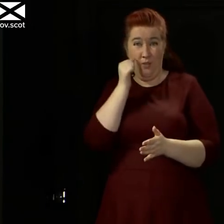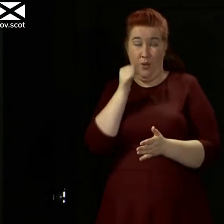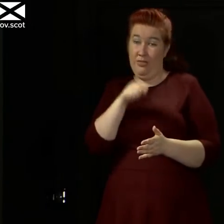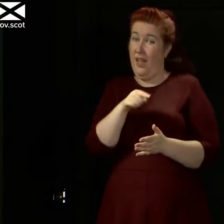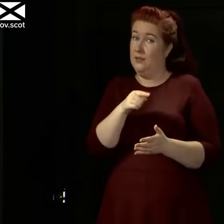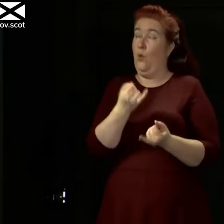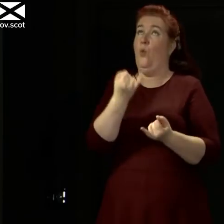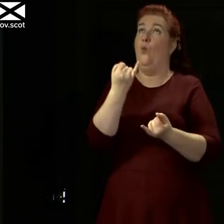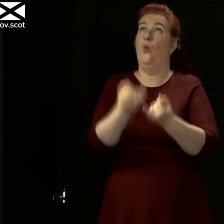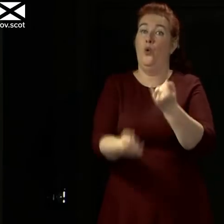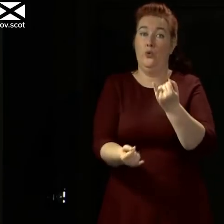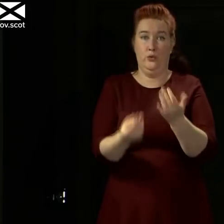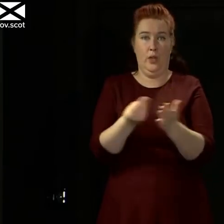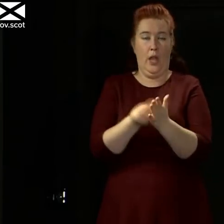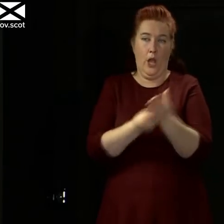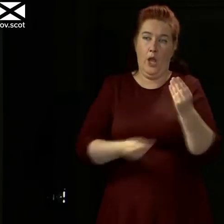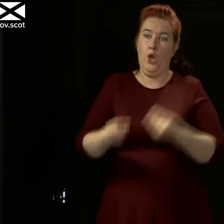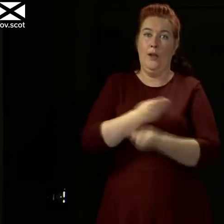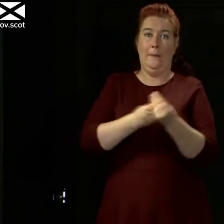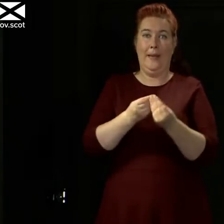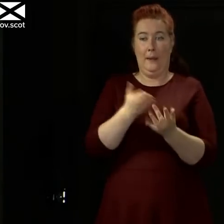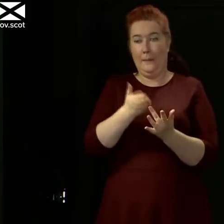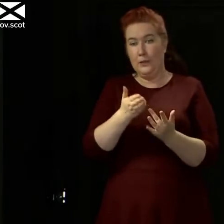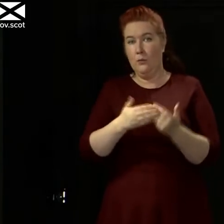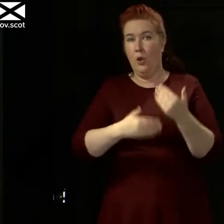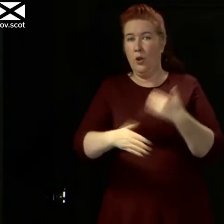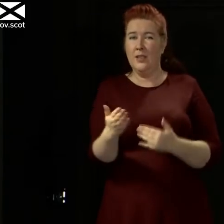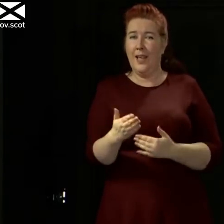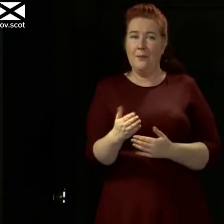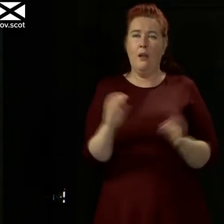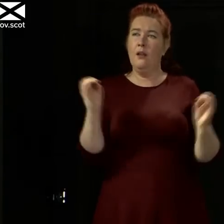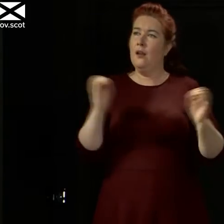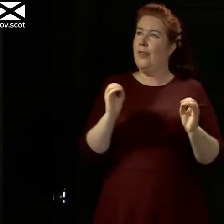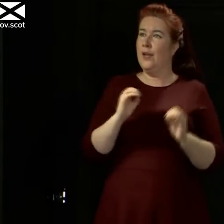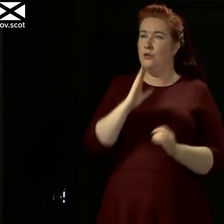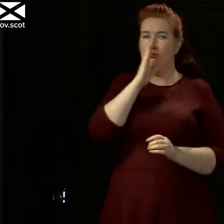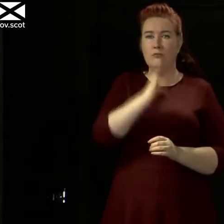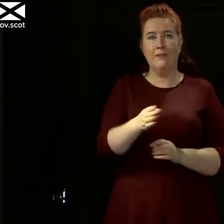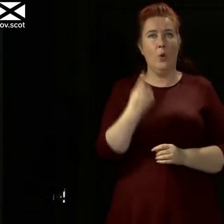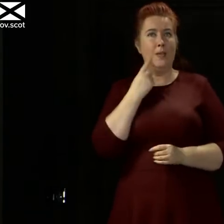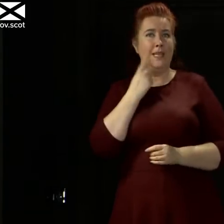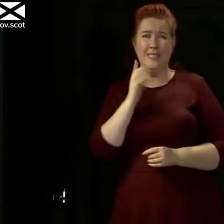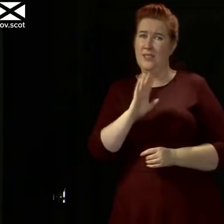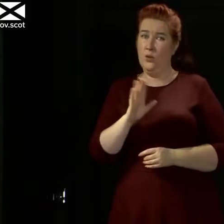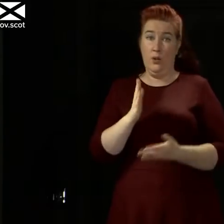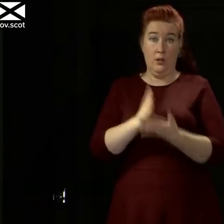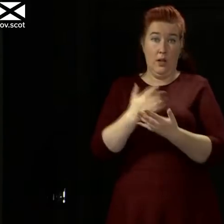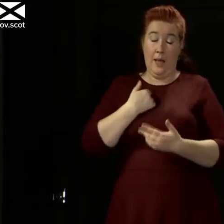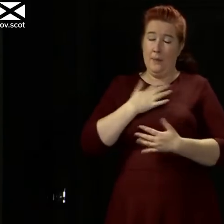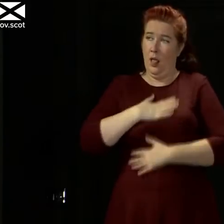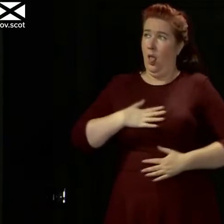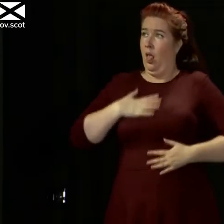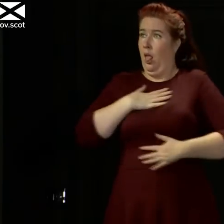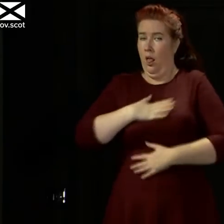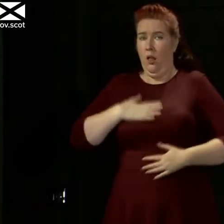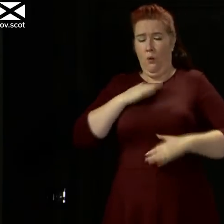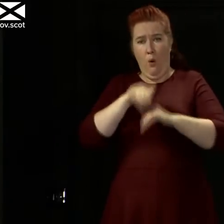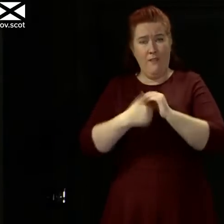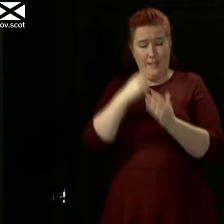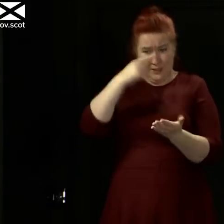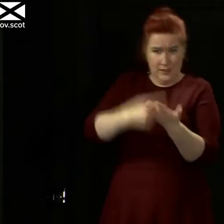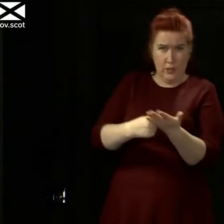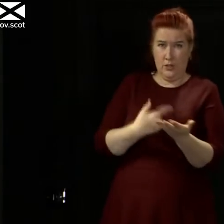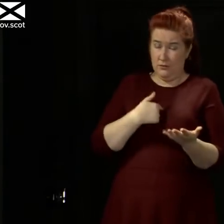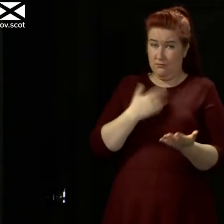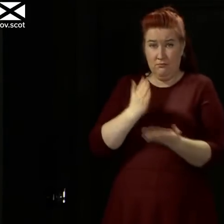on the economy medium to long term. So none of this is straightforward. None of these decisions, you know, we agonise, I personally agonise over every single one of